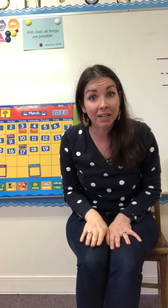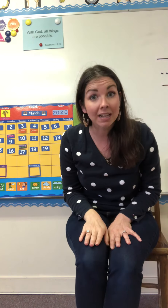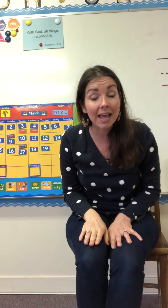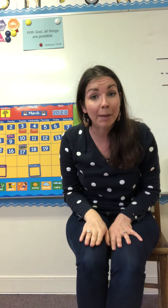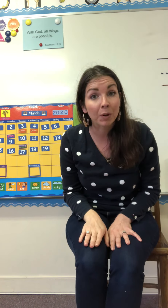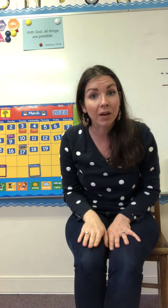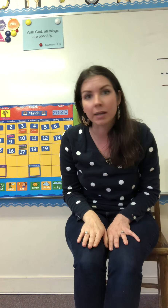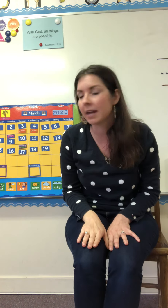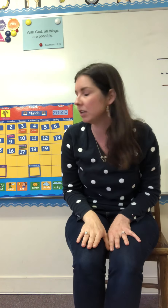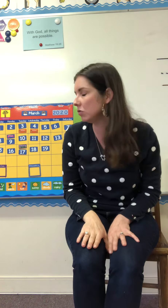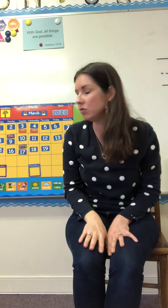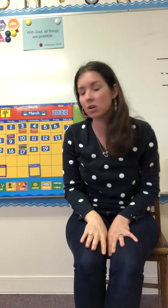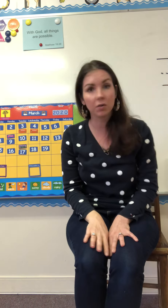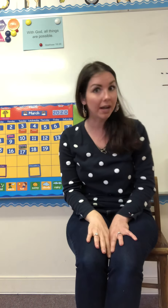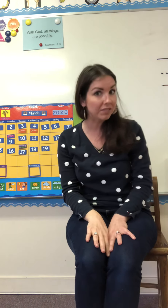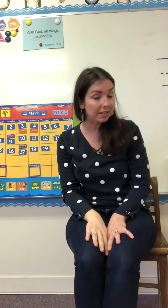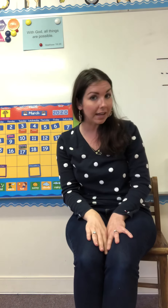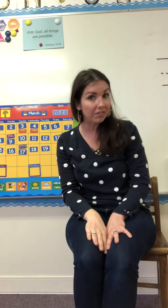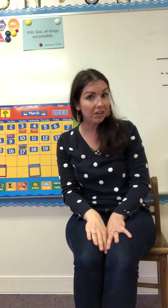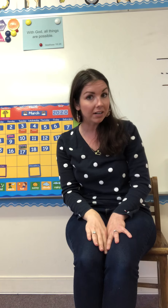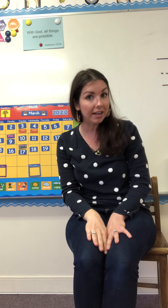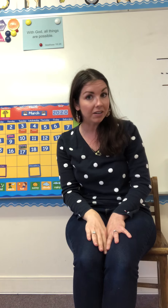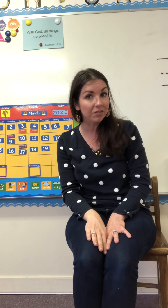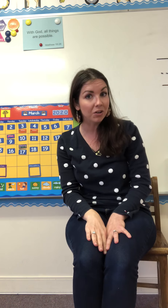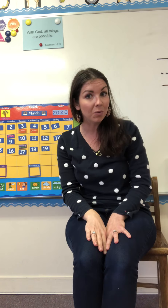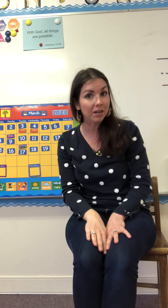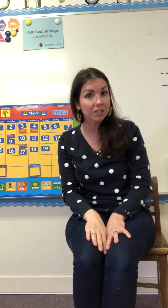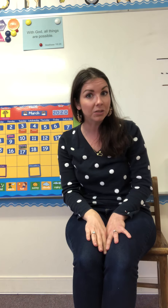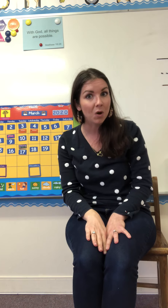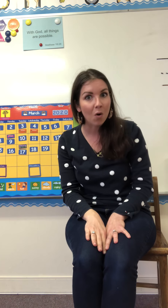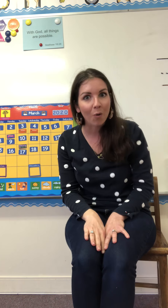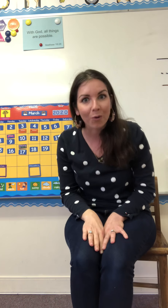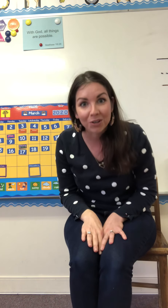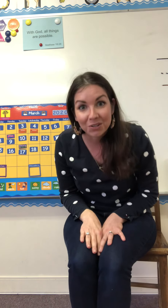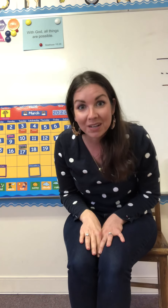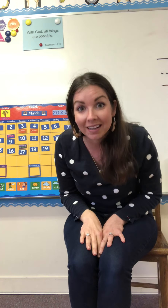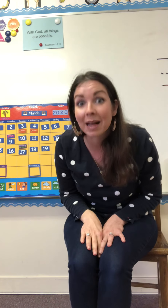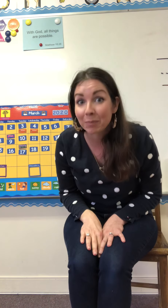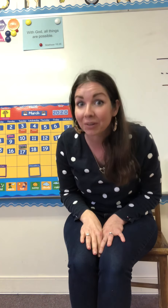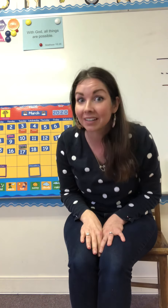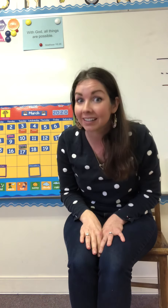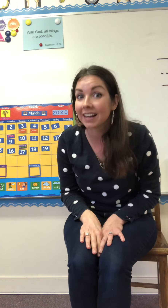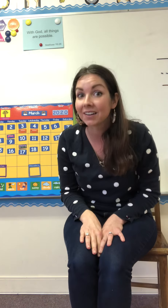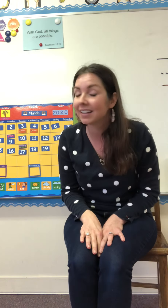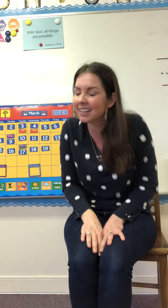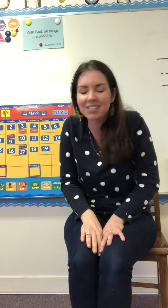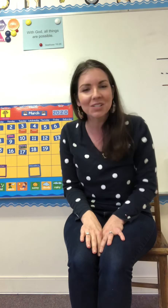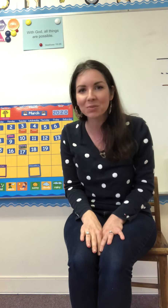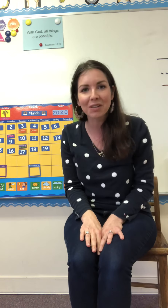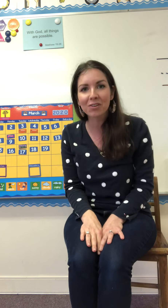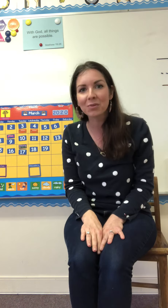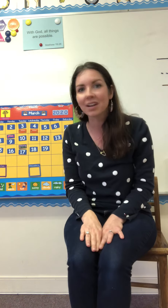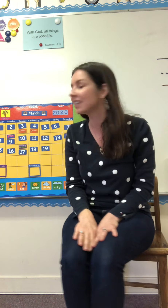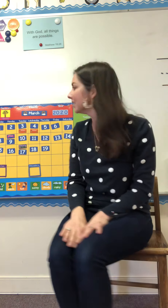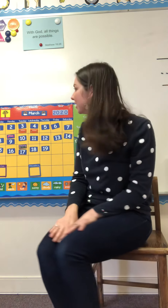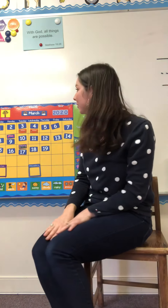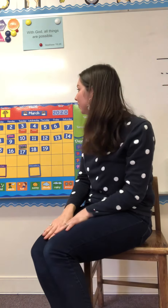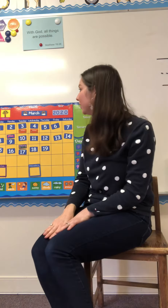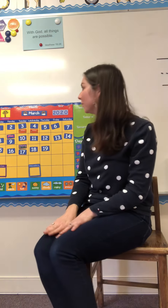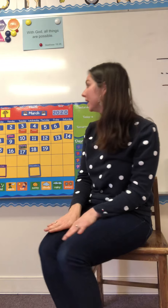going to clap, okay? And you don't have to clap very loud if you don't want to, or you can clap really loud. It's just whatever you would like to do. You ready?